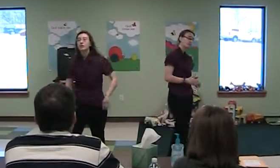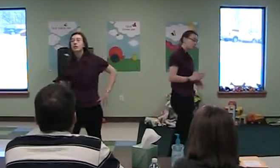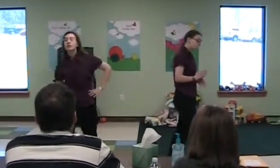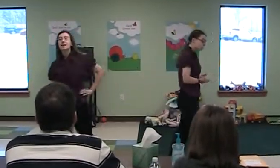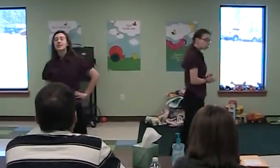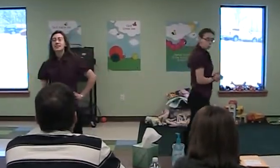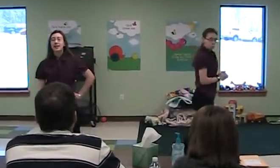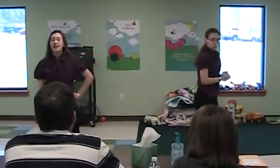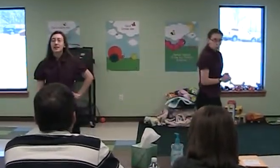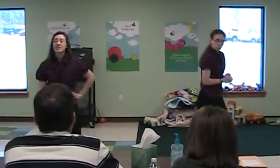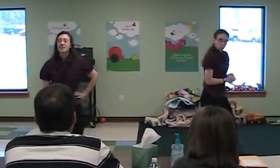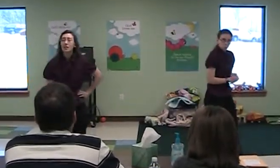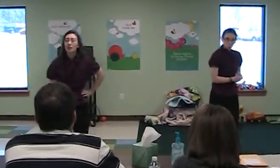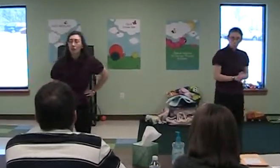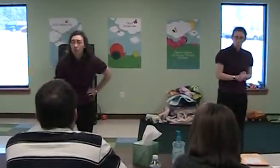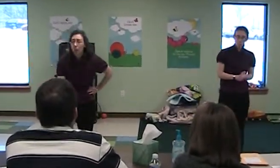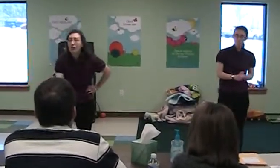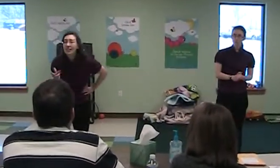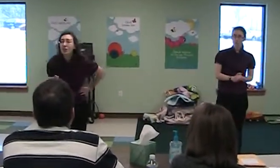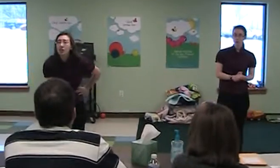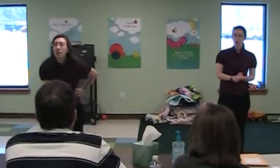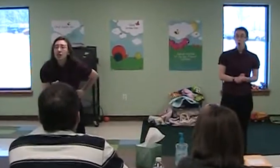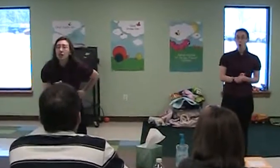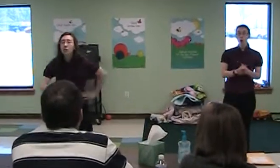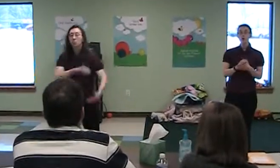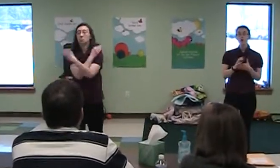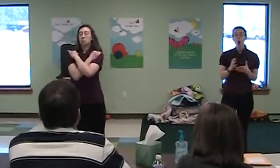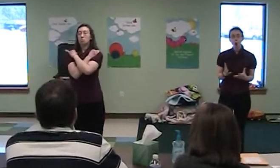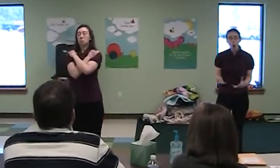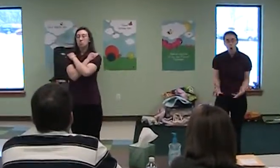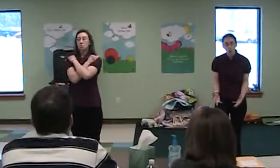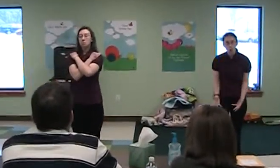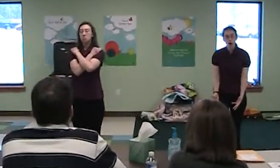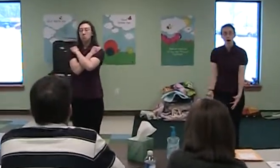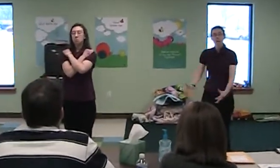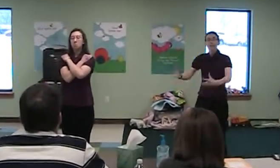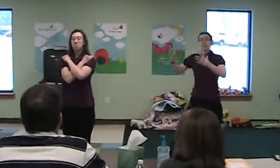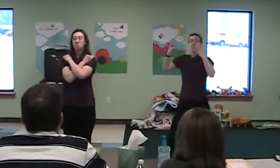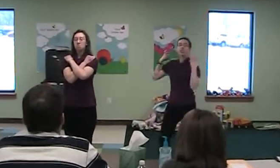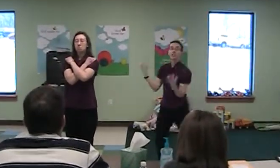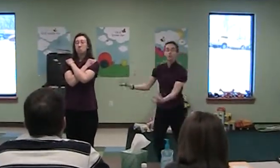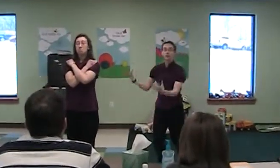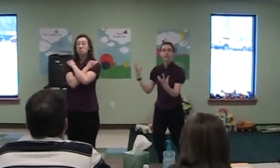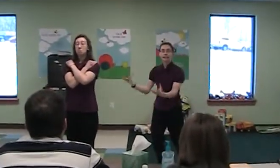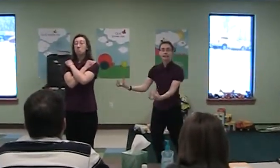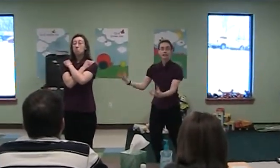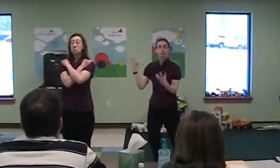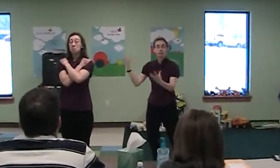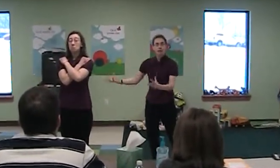Yes, yes. Born here? No! Egyptian mummy!